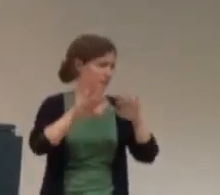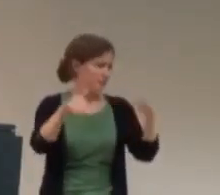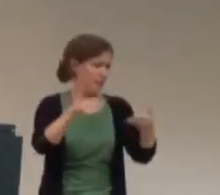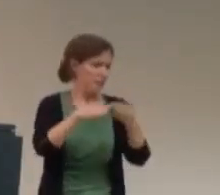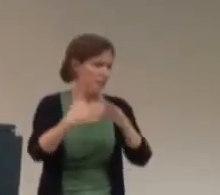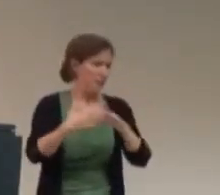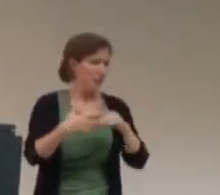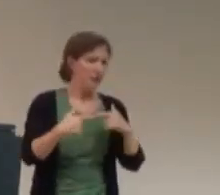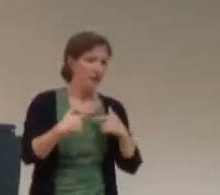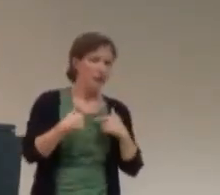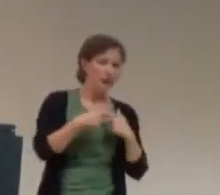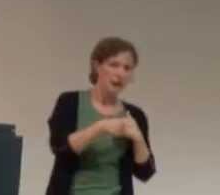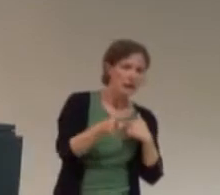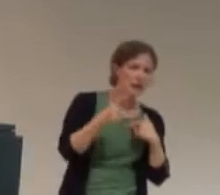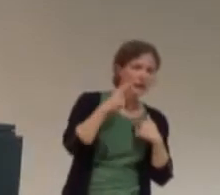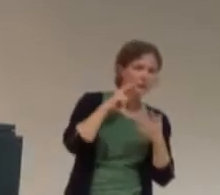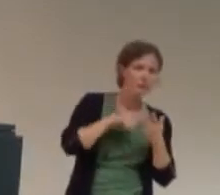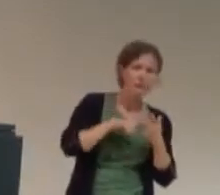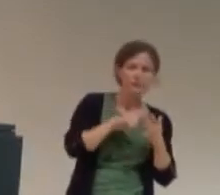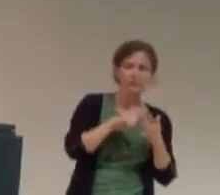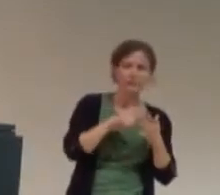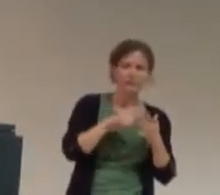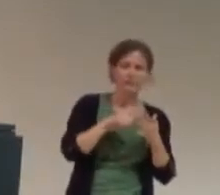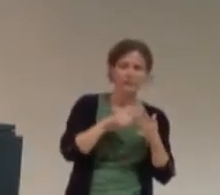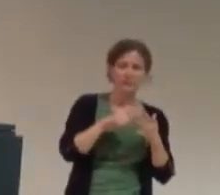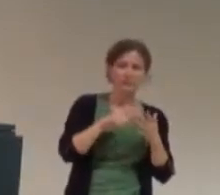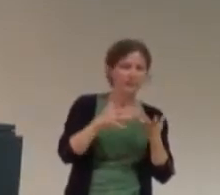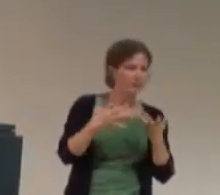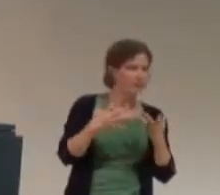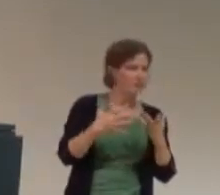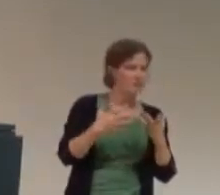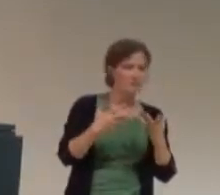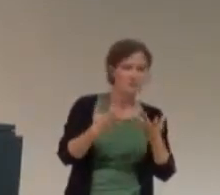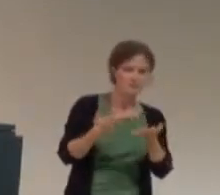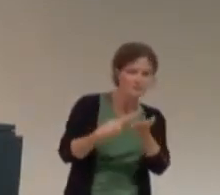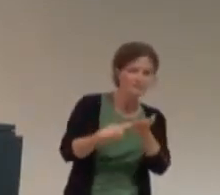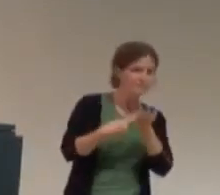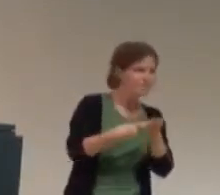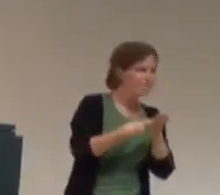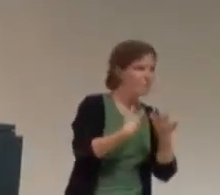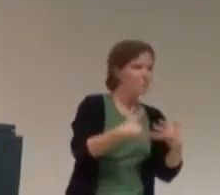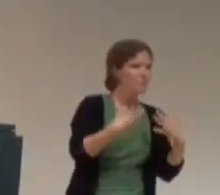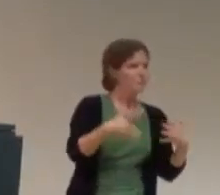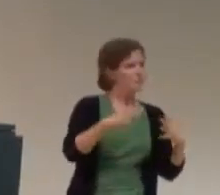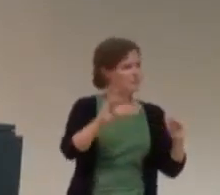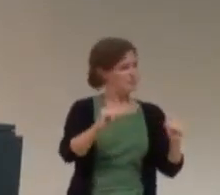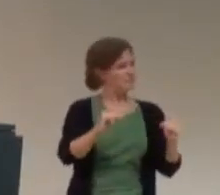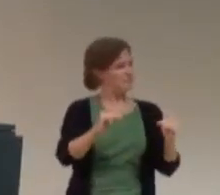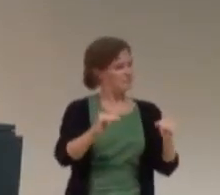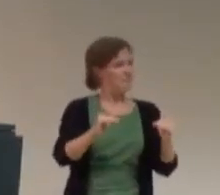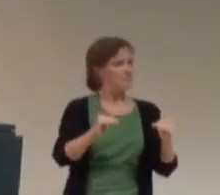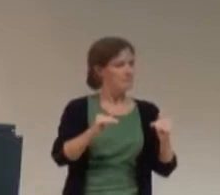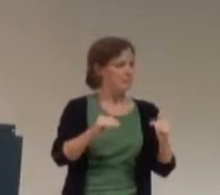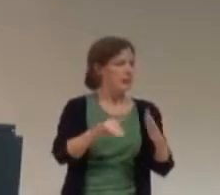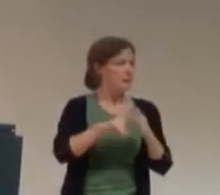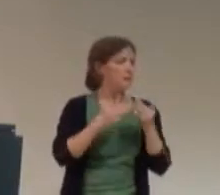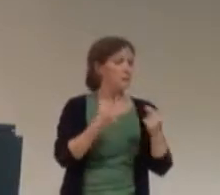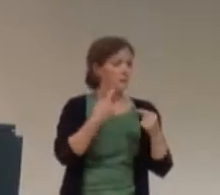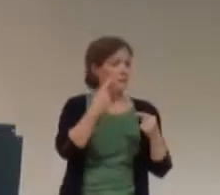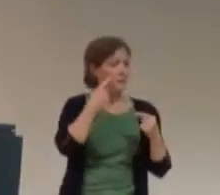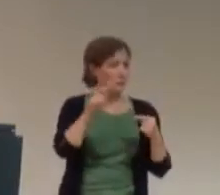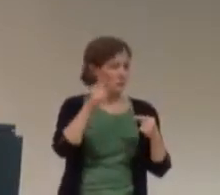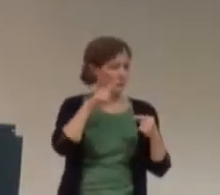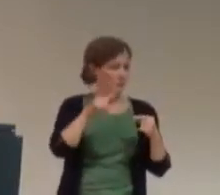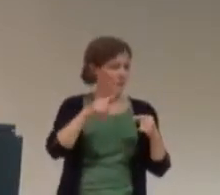because I was inspired by how much discourse this was creating, was I decided to start making YouTube videos.